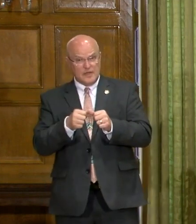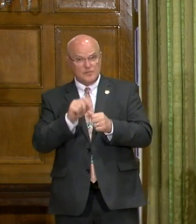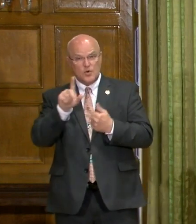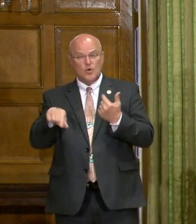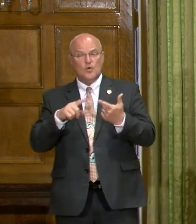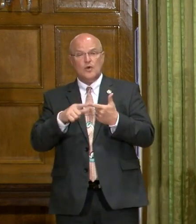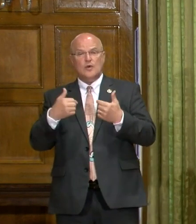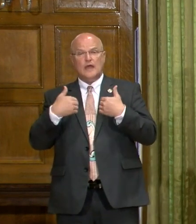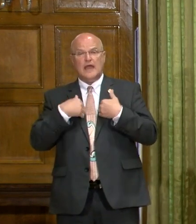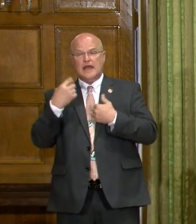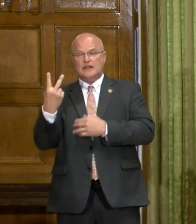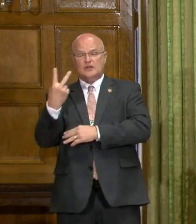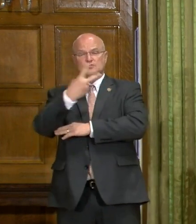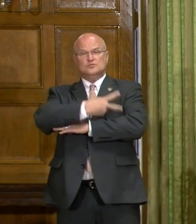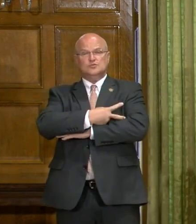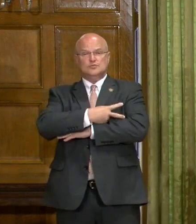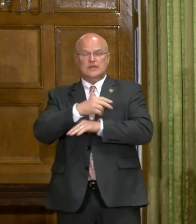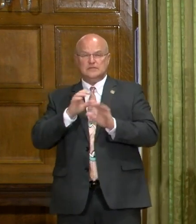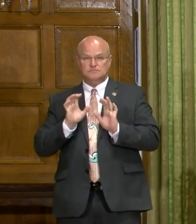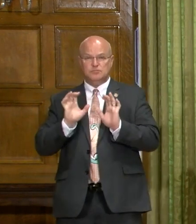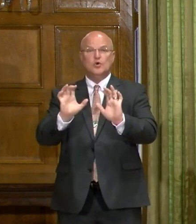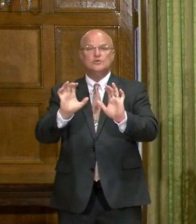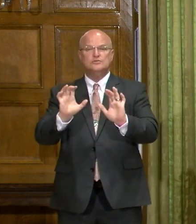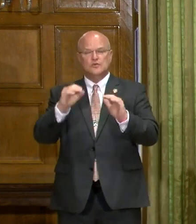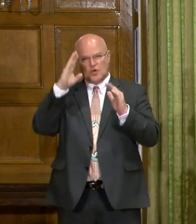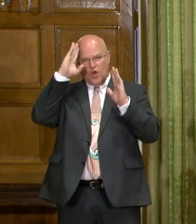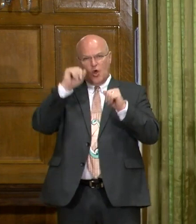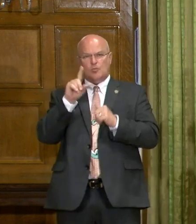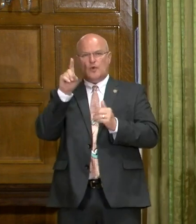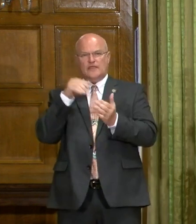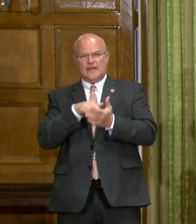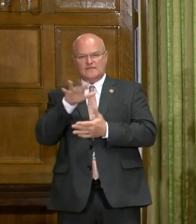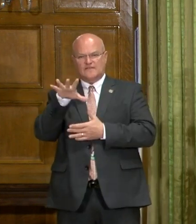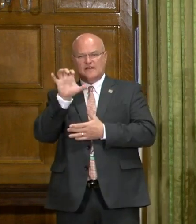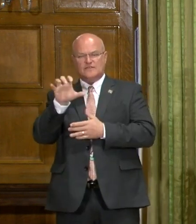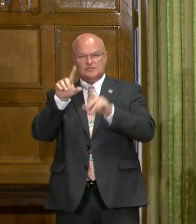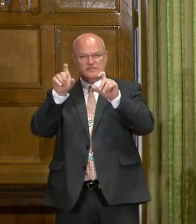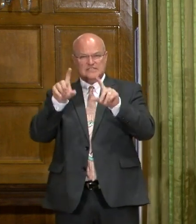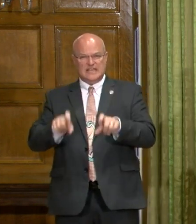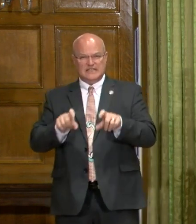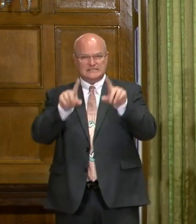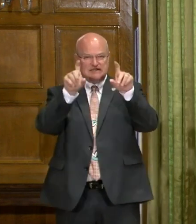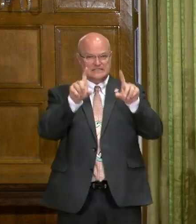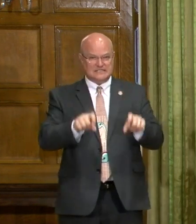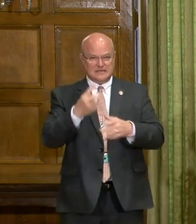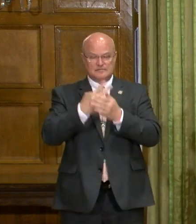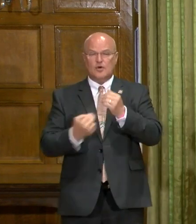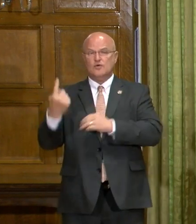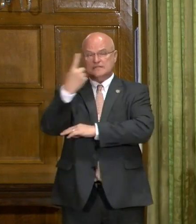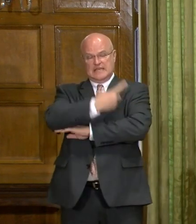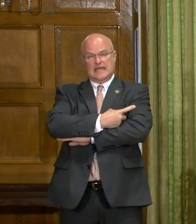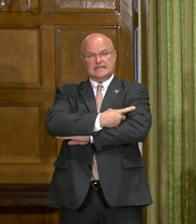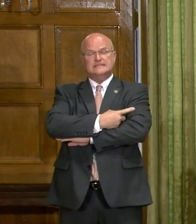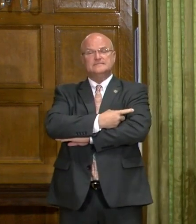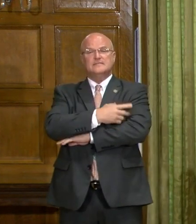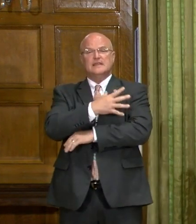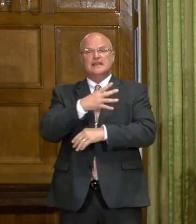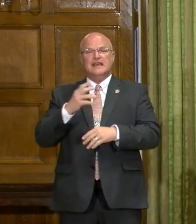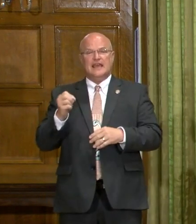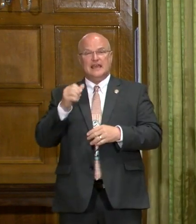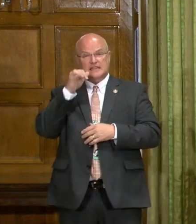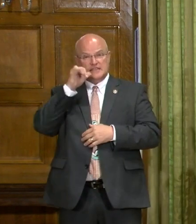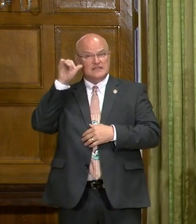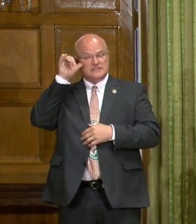when we had our two-day surge, we were hoping for 1,500 tests during each of those two-day periods. And